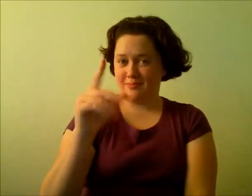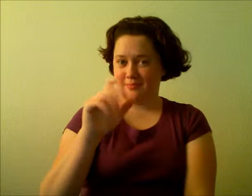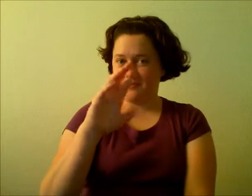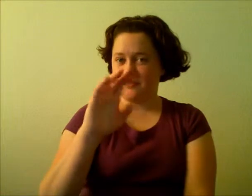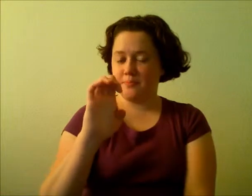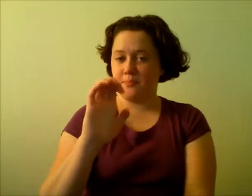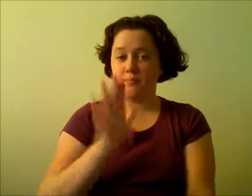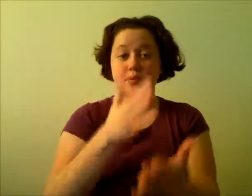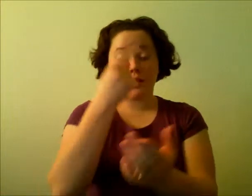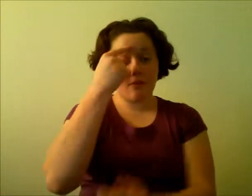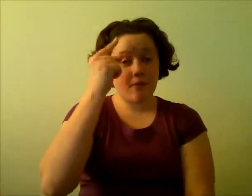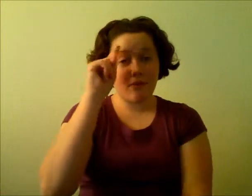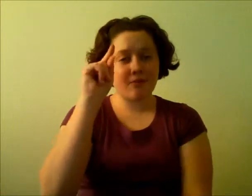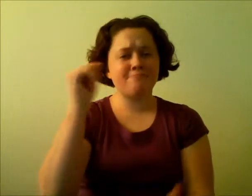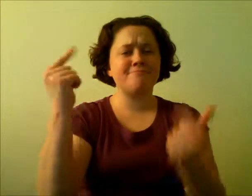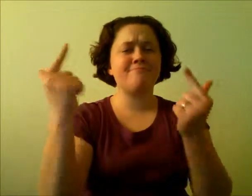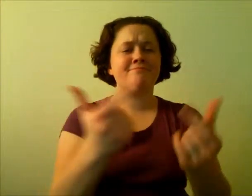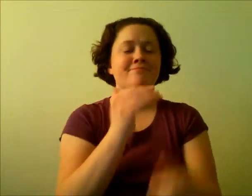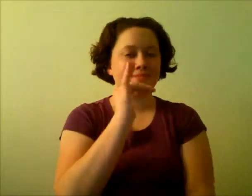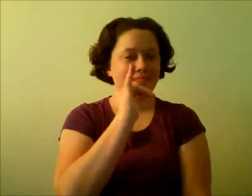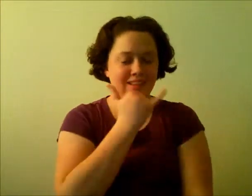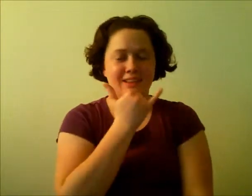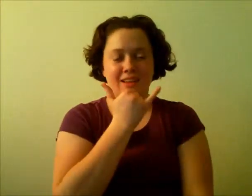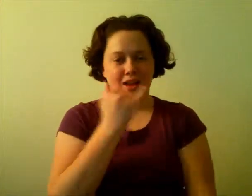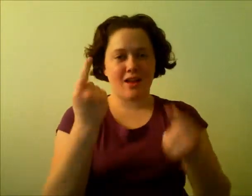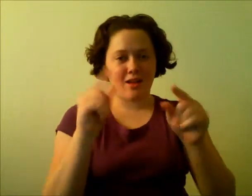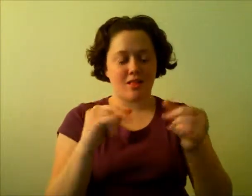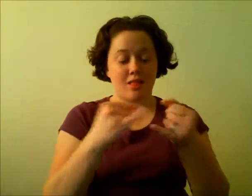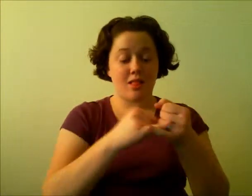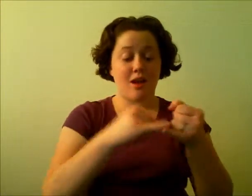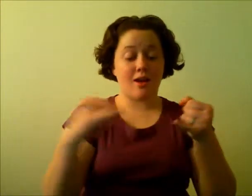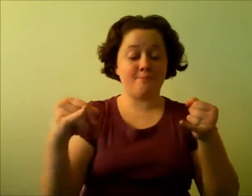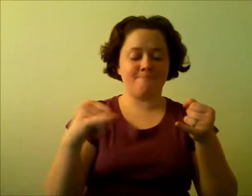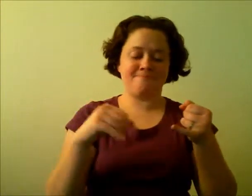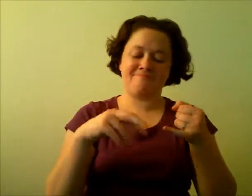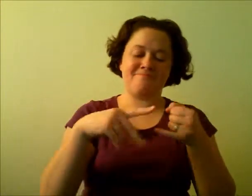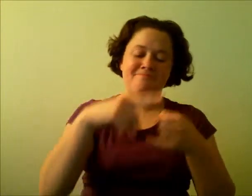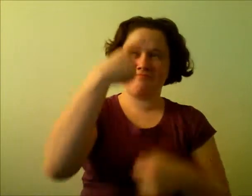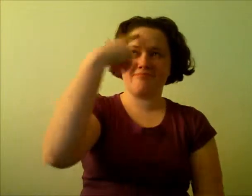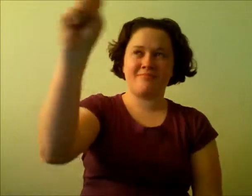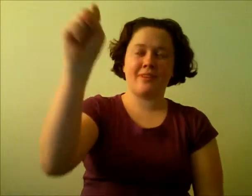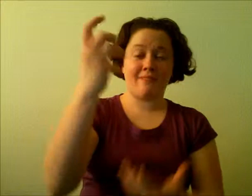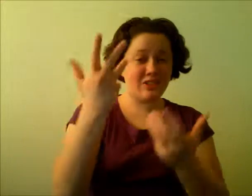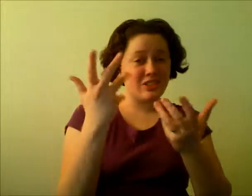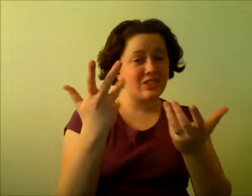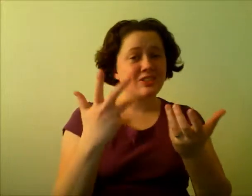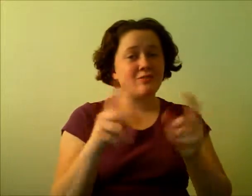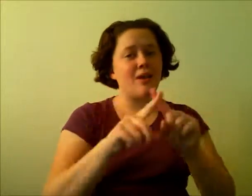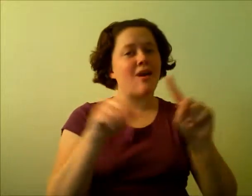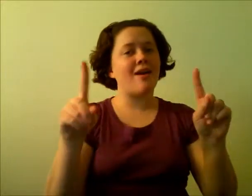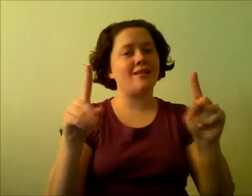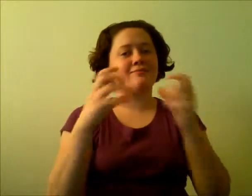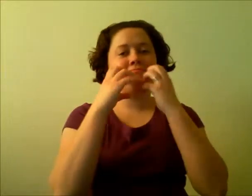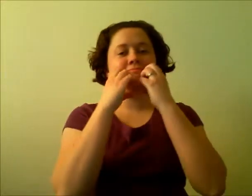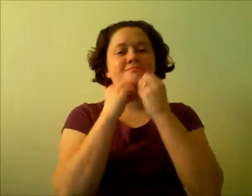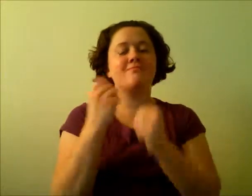Cause we all make mistakes sometimes And we all step across that line But nothing sweeter than the day we